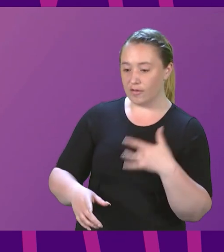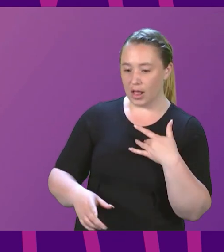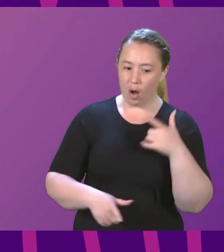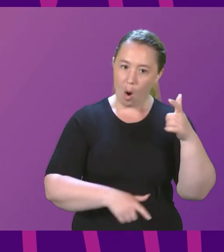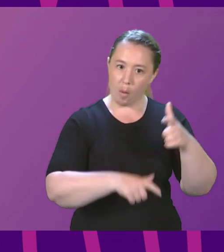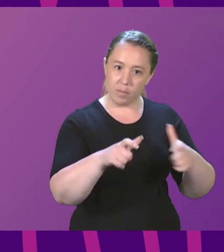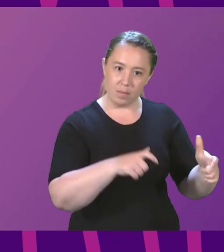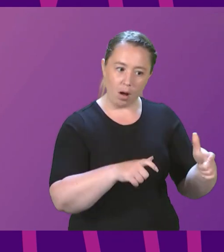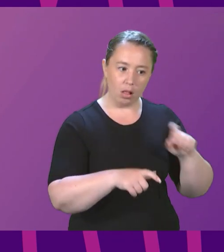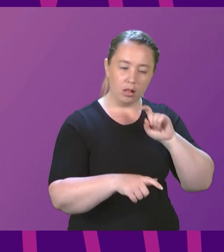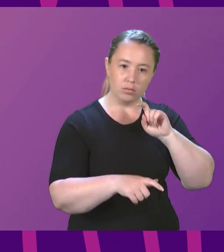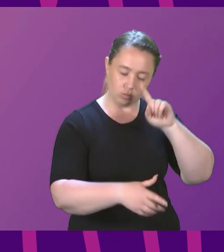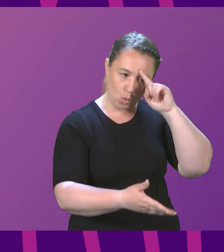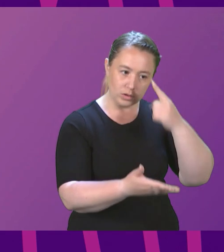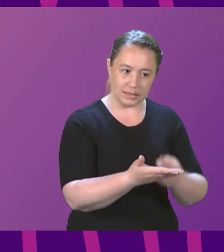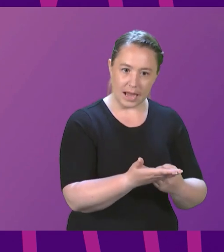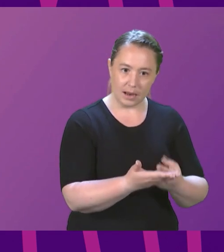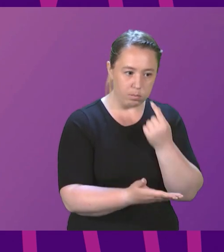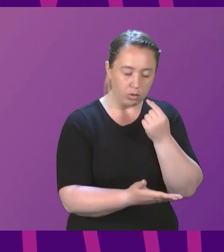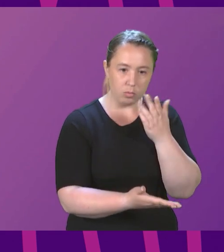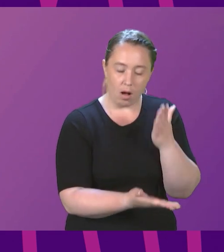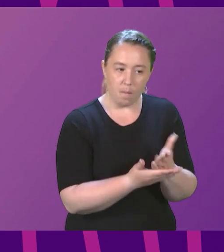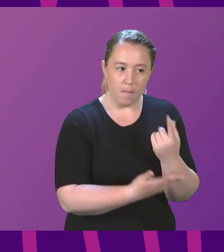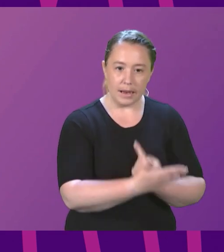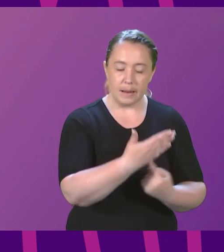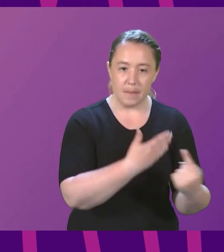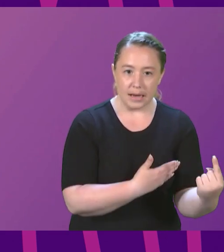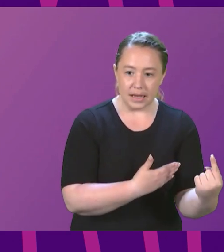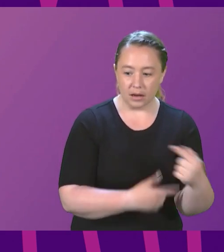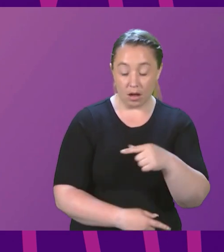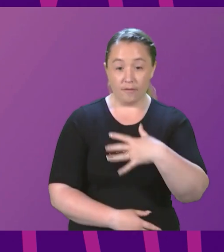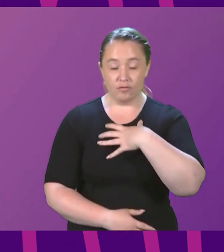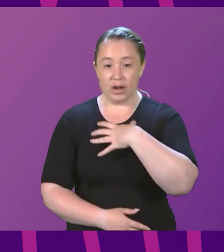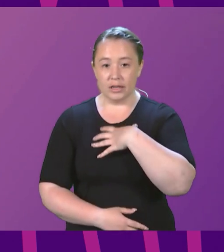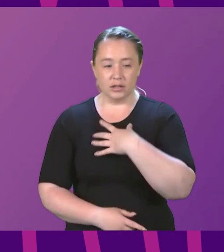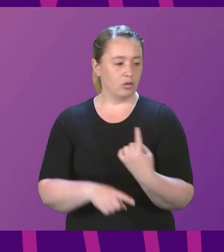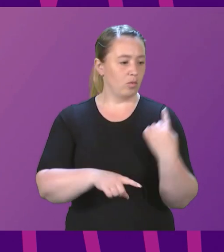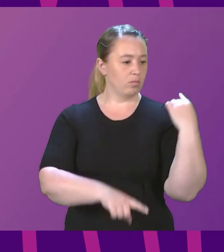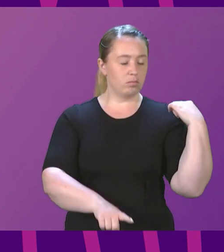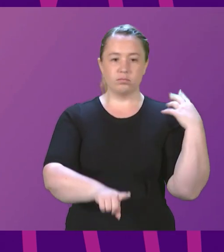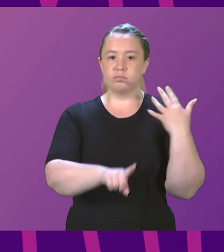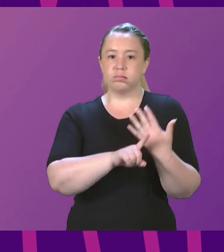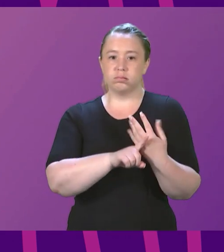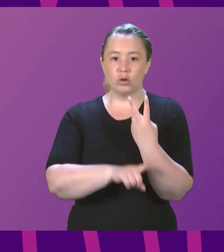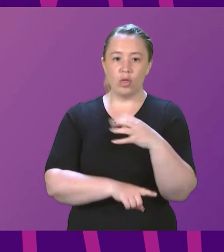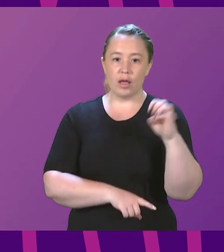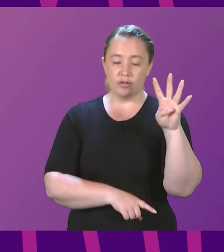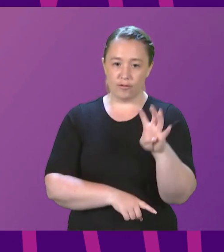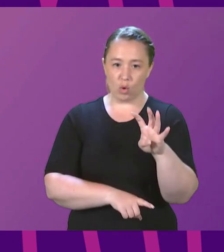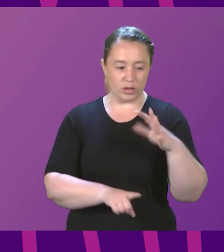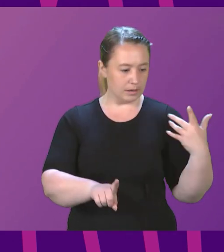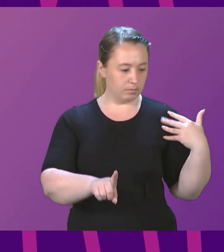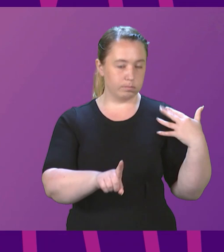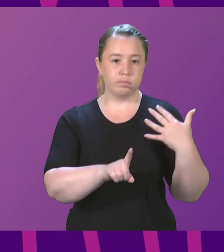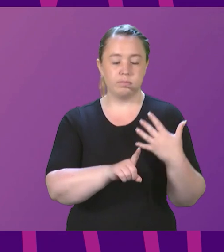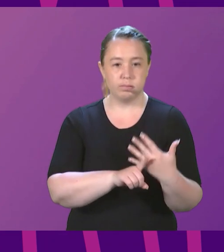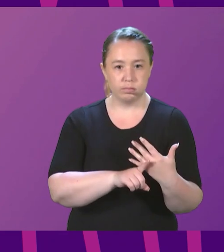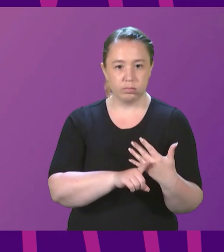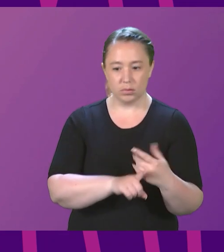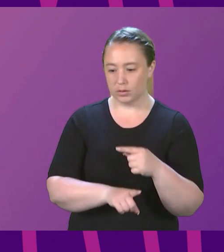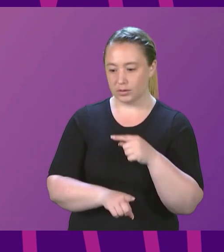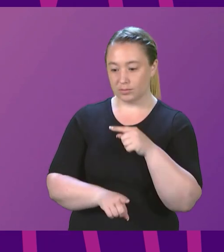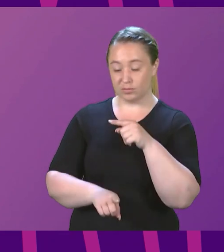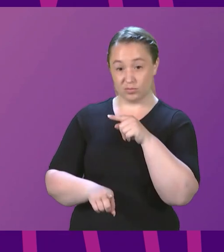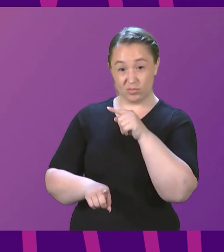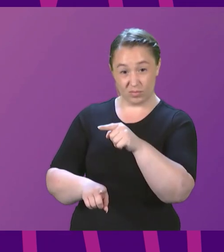opportunity, they will choose to be independent. Because in the year since 2014, of course, we have seen all of the things that